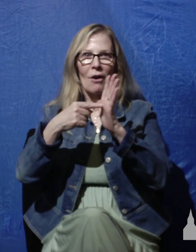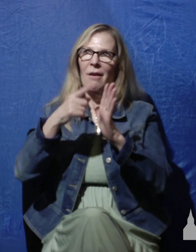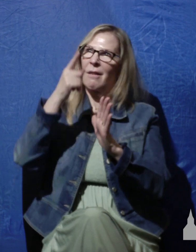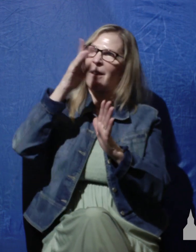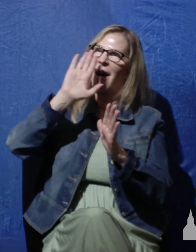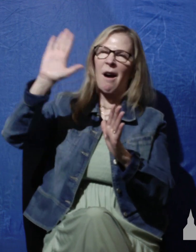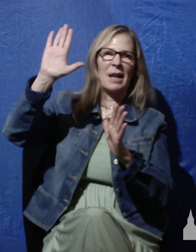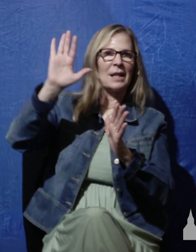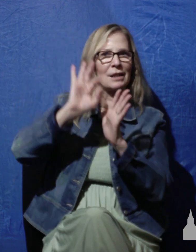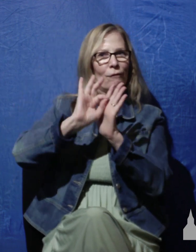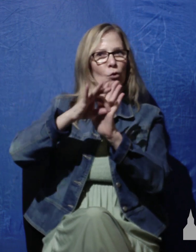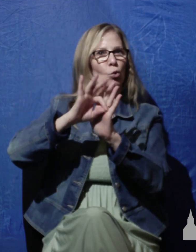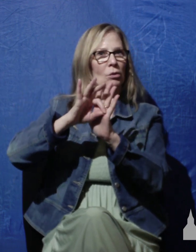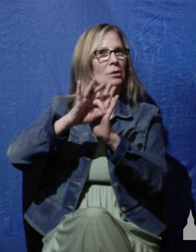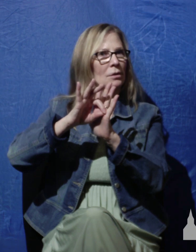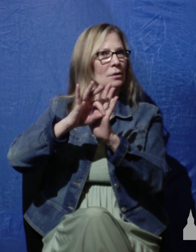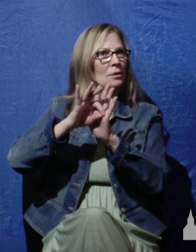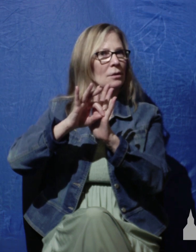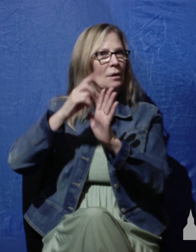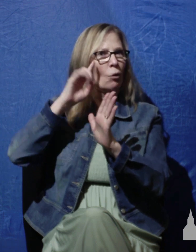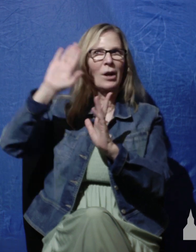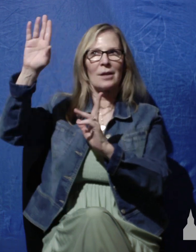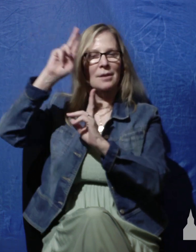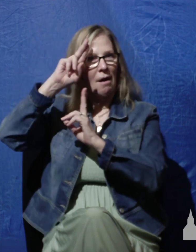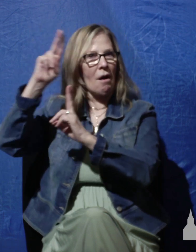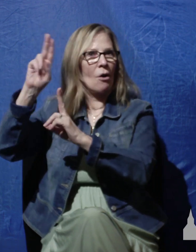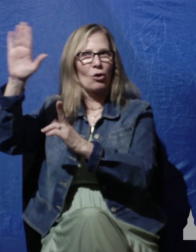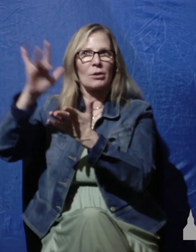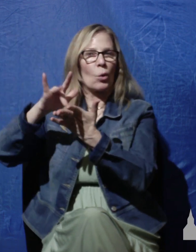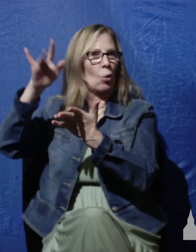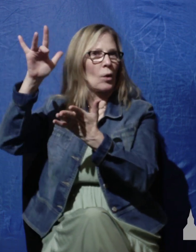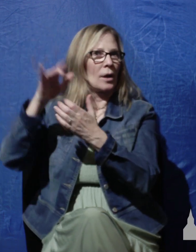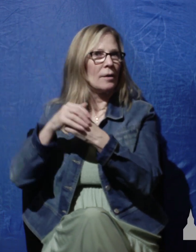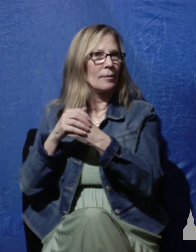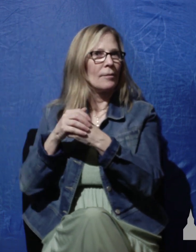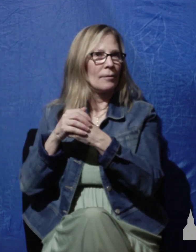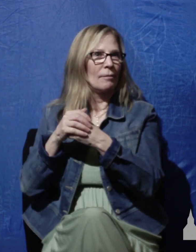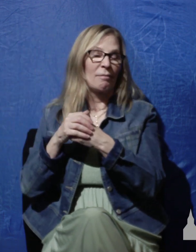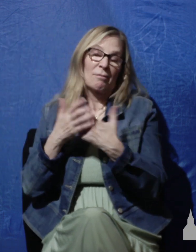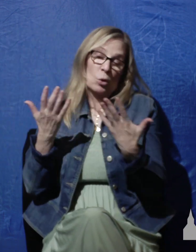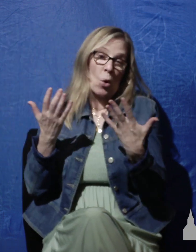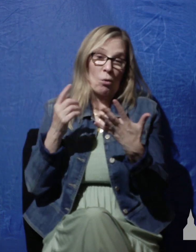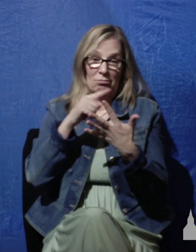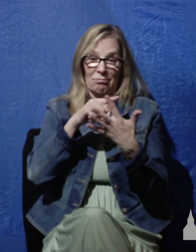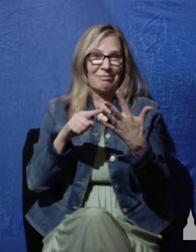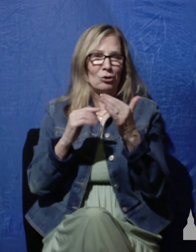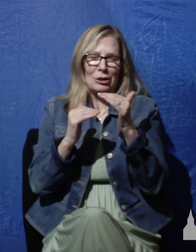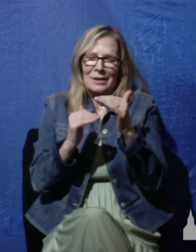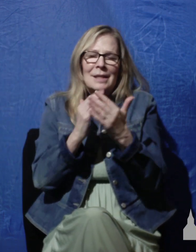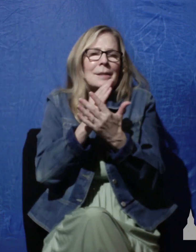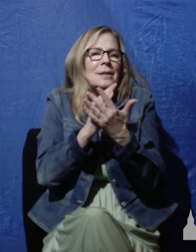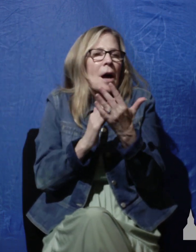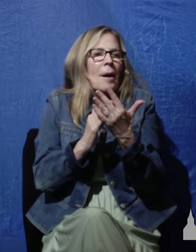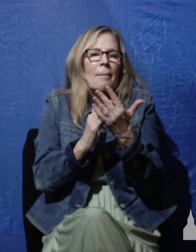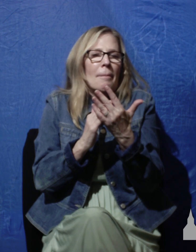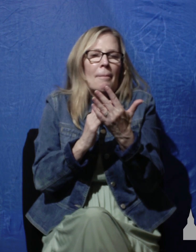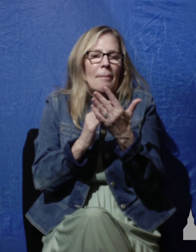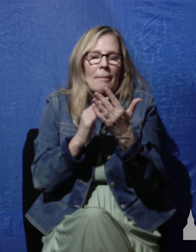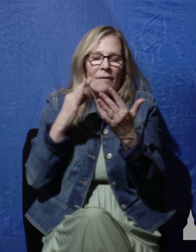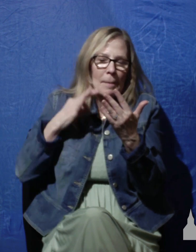glory now folks these are just some of the benefits for which David praised God there were more